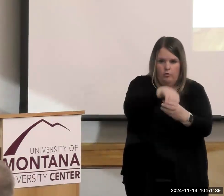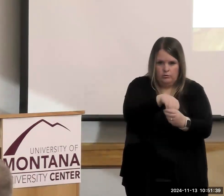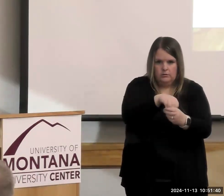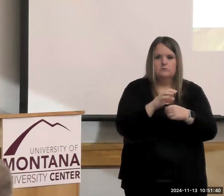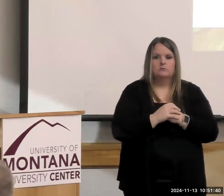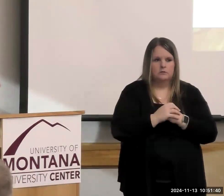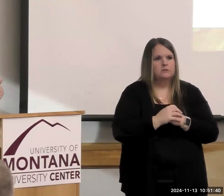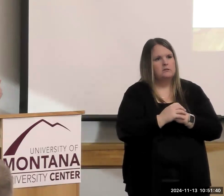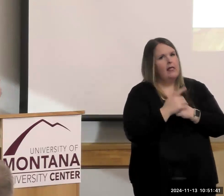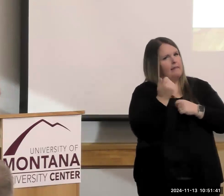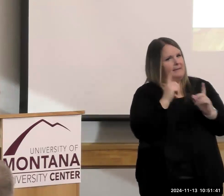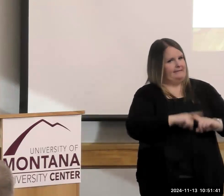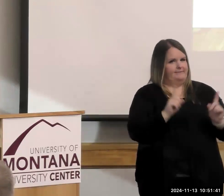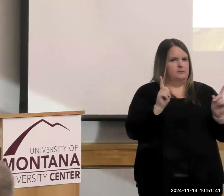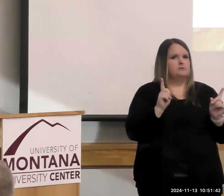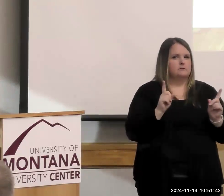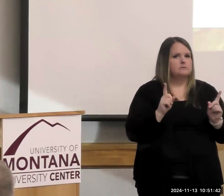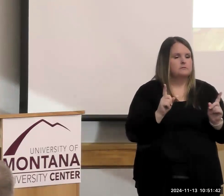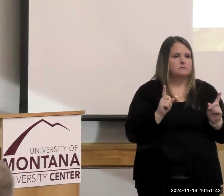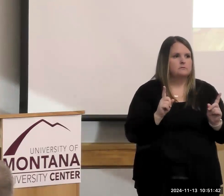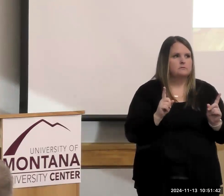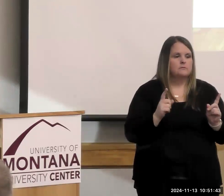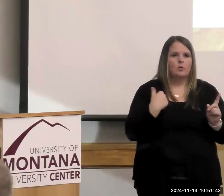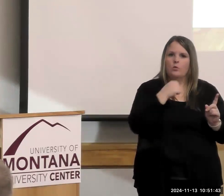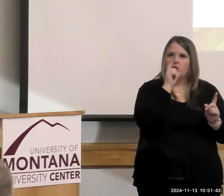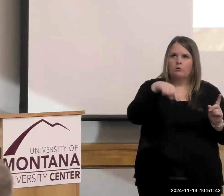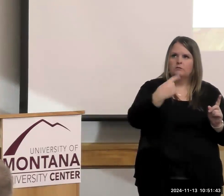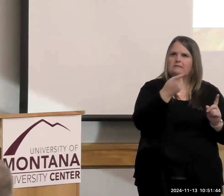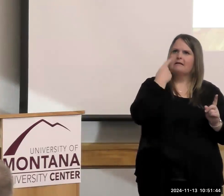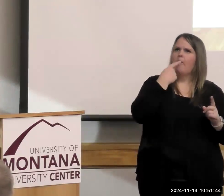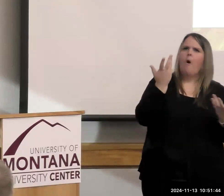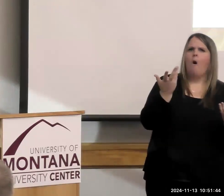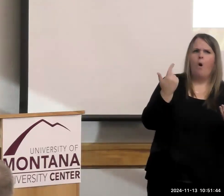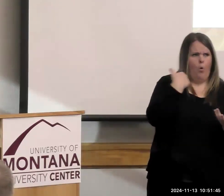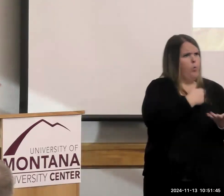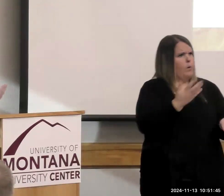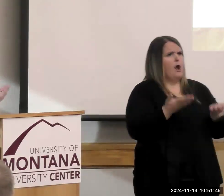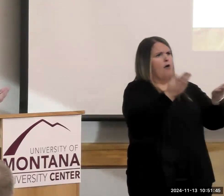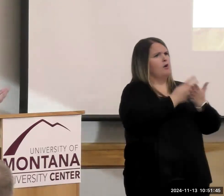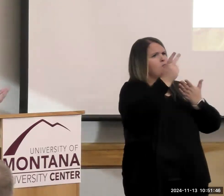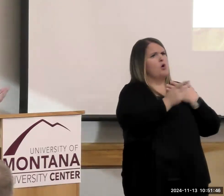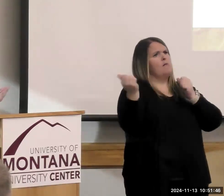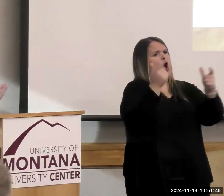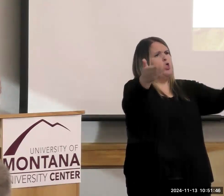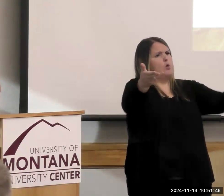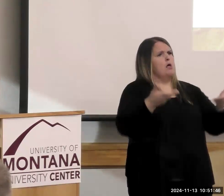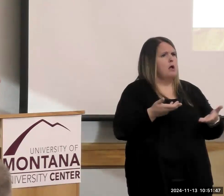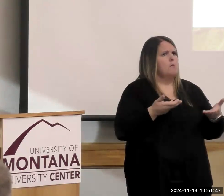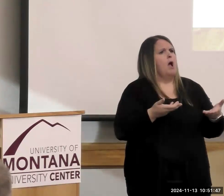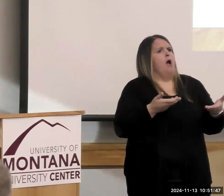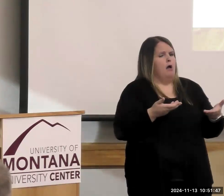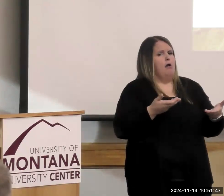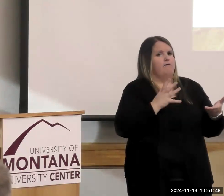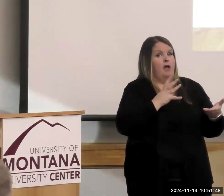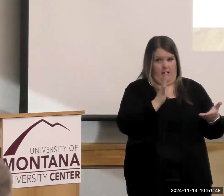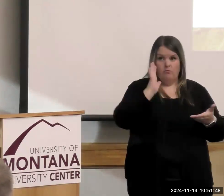that's a little bit different in that we don't just say, we have a program, everyone's welcome. And that, when